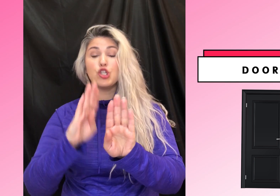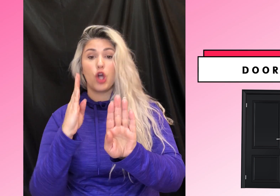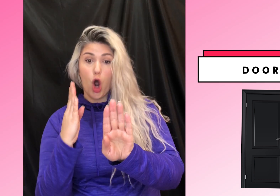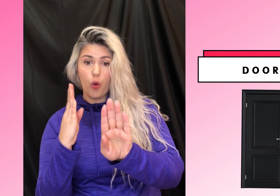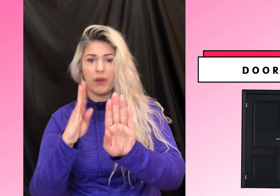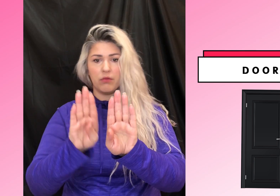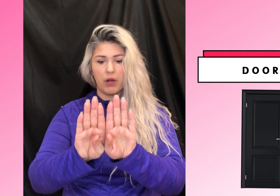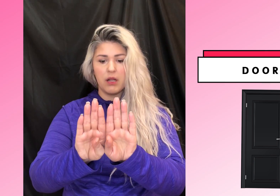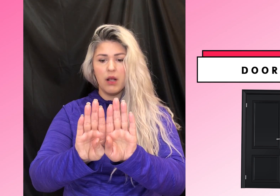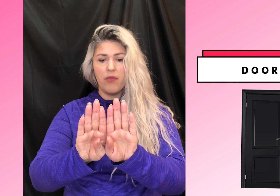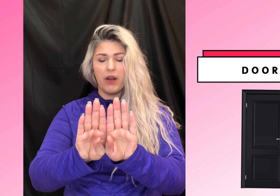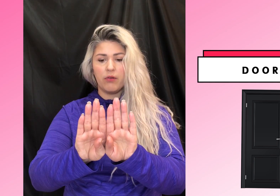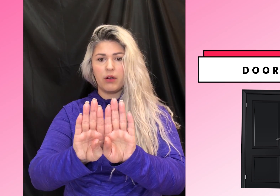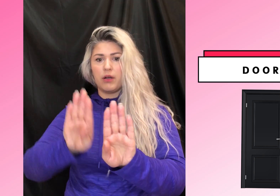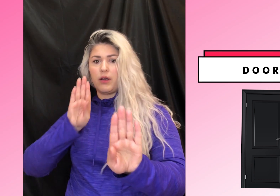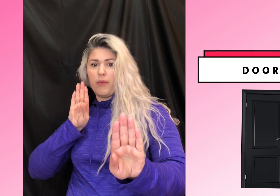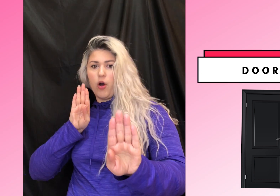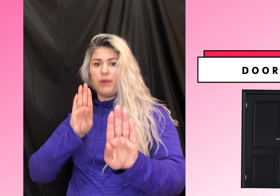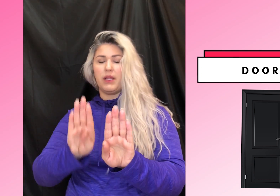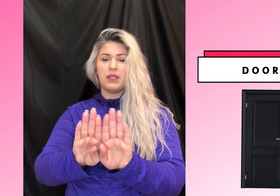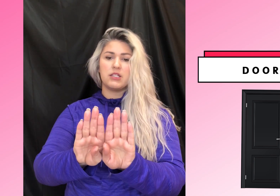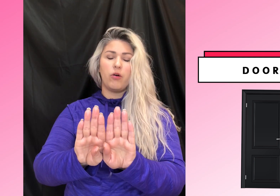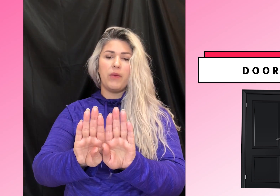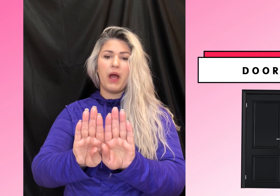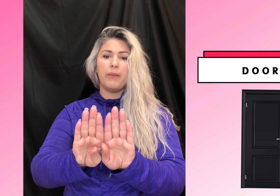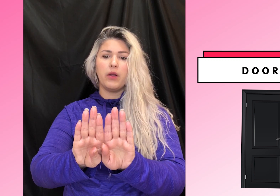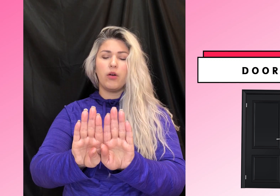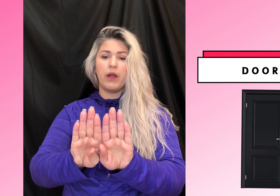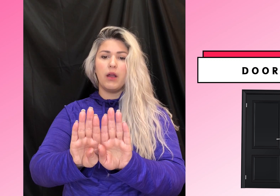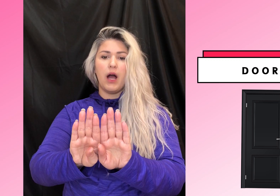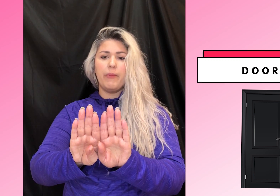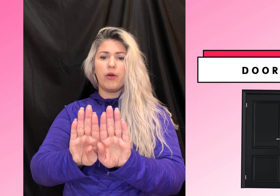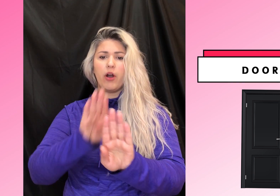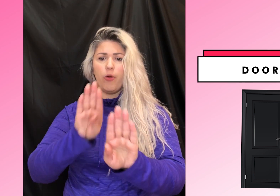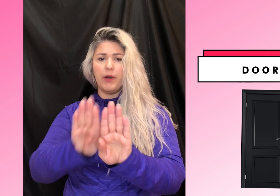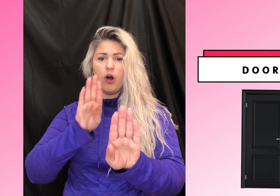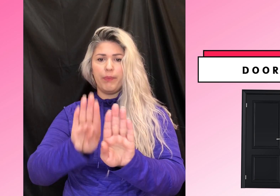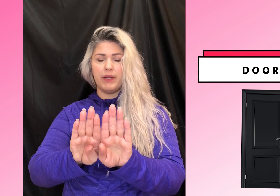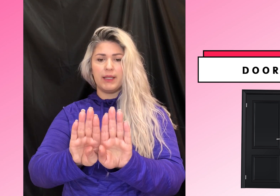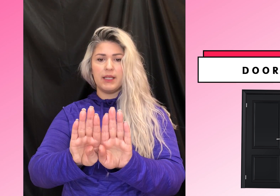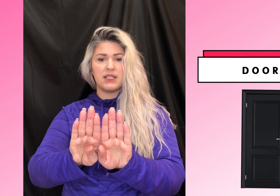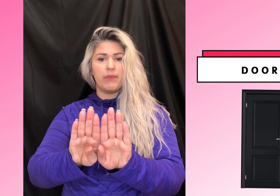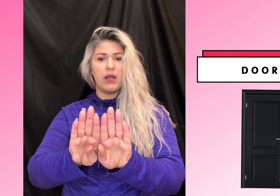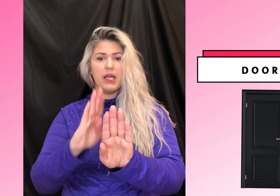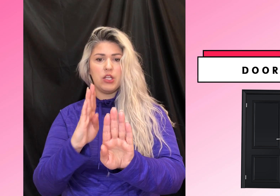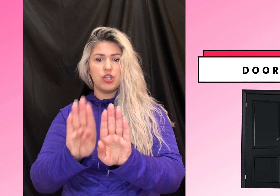open, right? They don't come open like this. So if I'm, I'm going, I'm not going open, open like this, I'm hinging